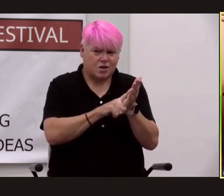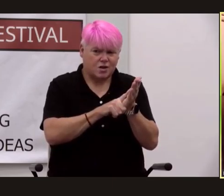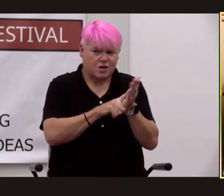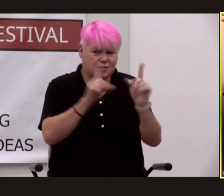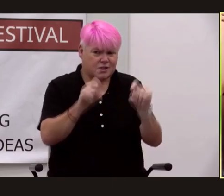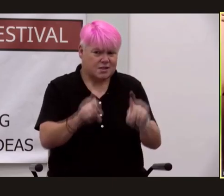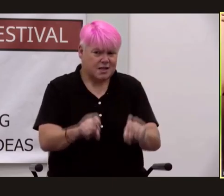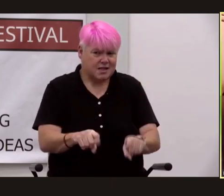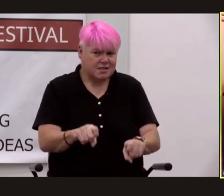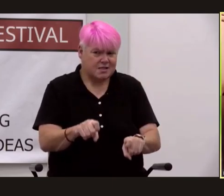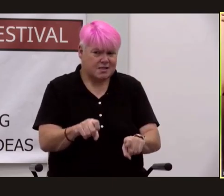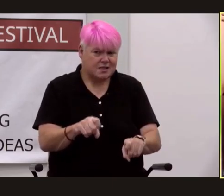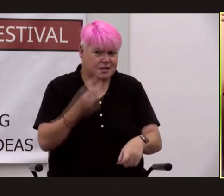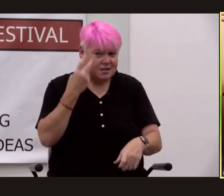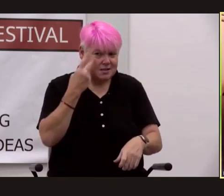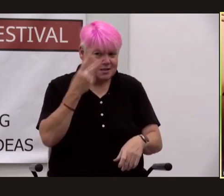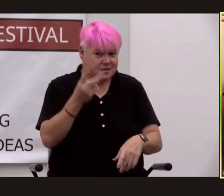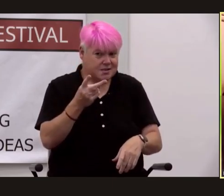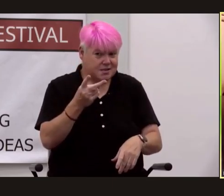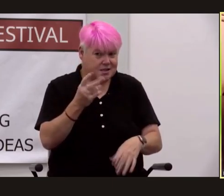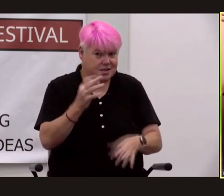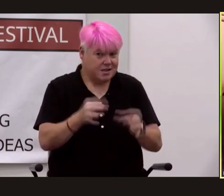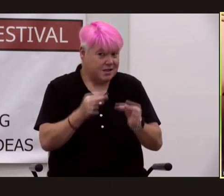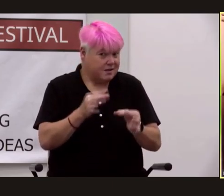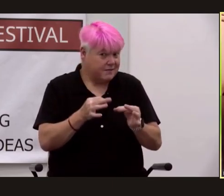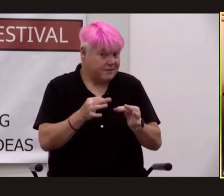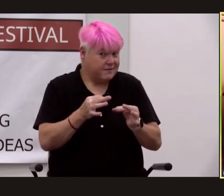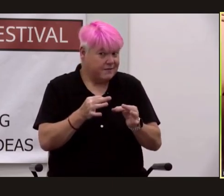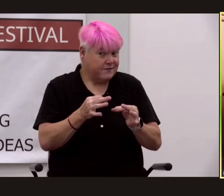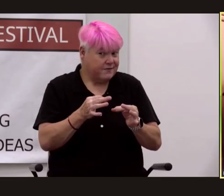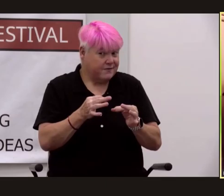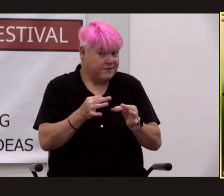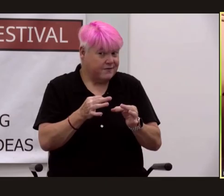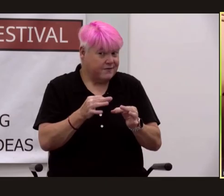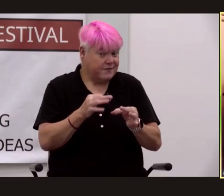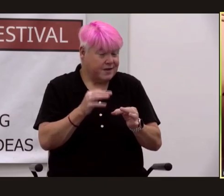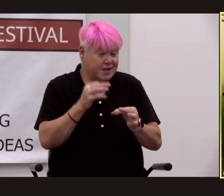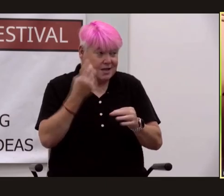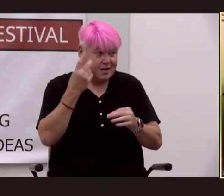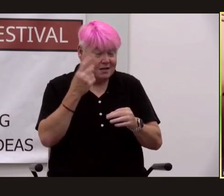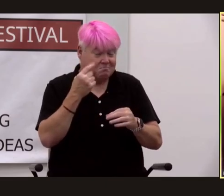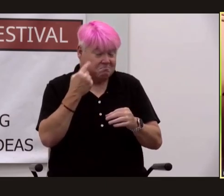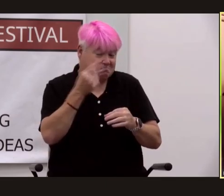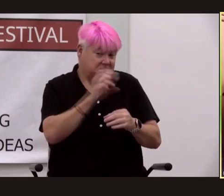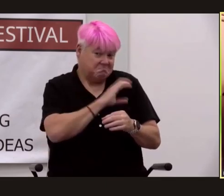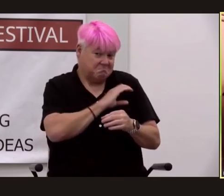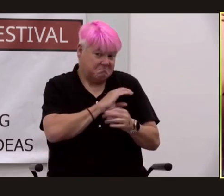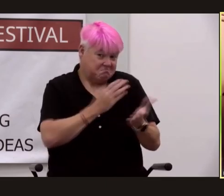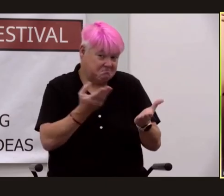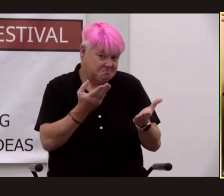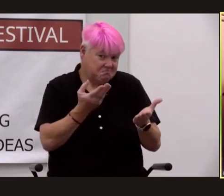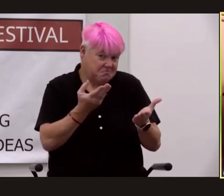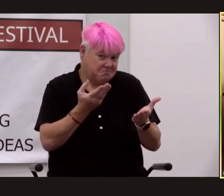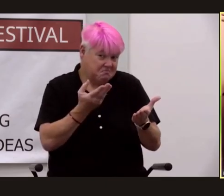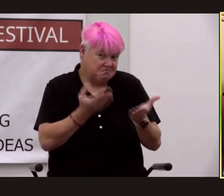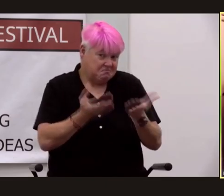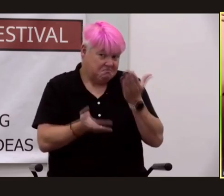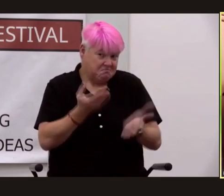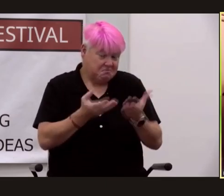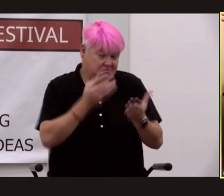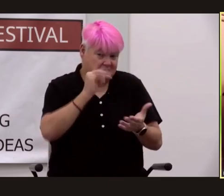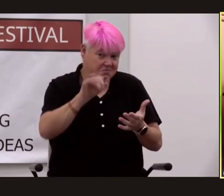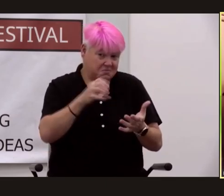to see if if what he'd flout security again surely gene couldn't be gone